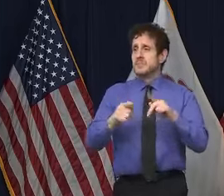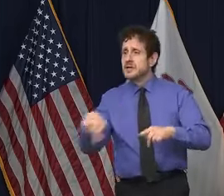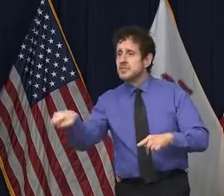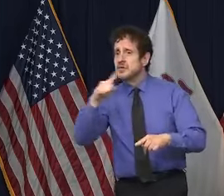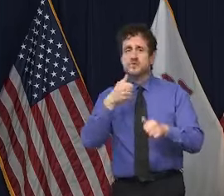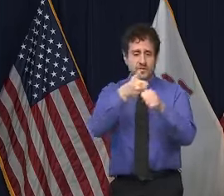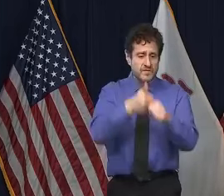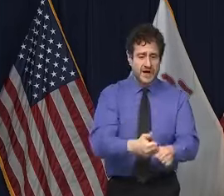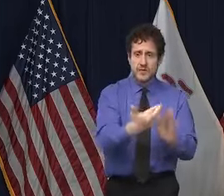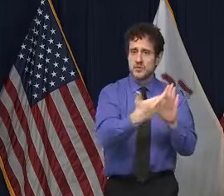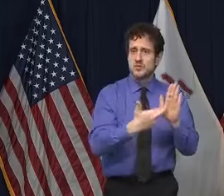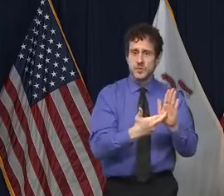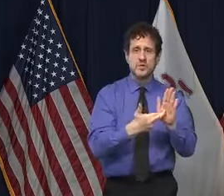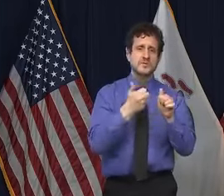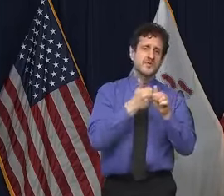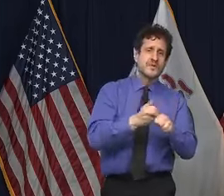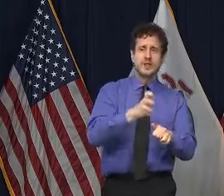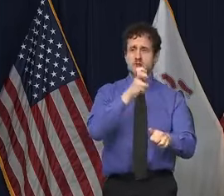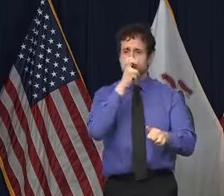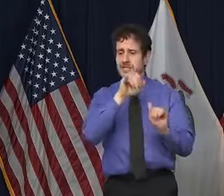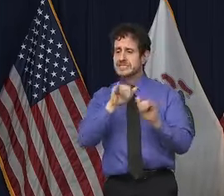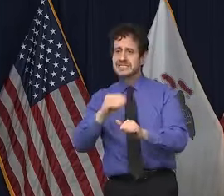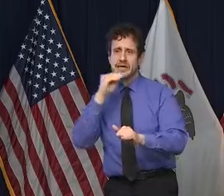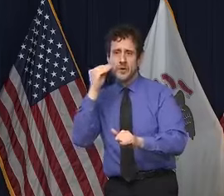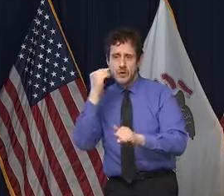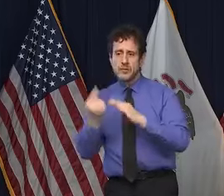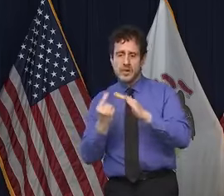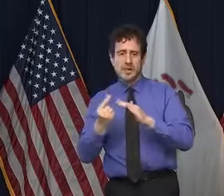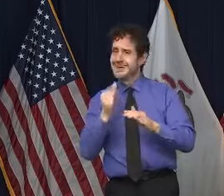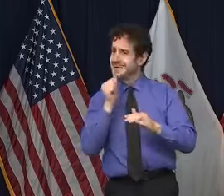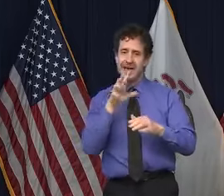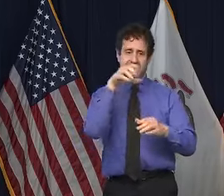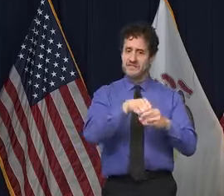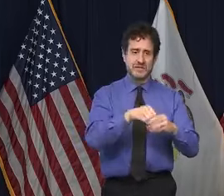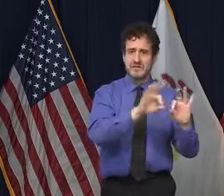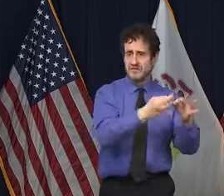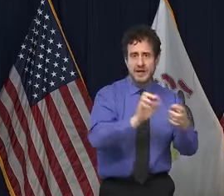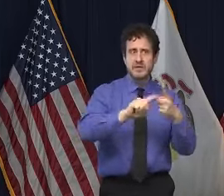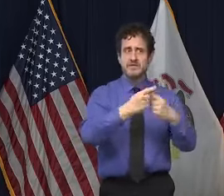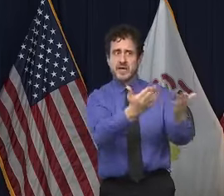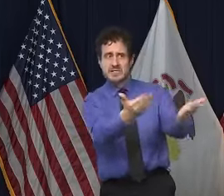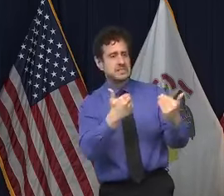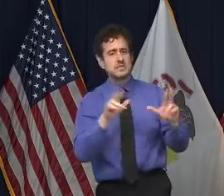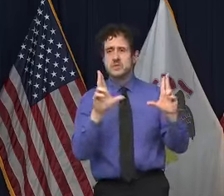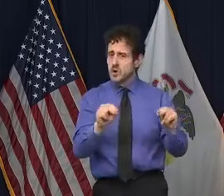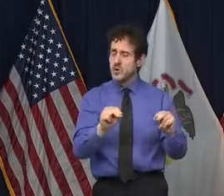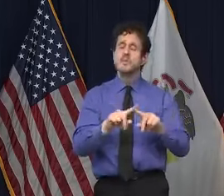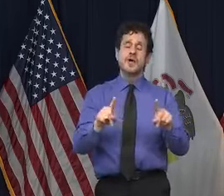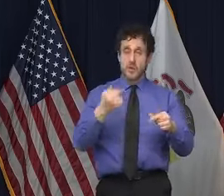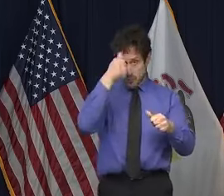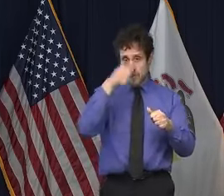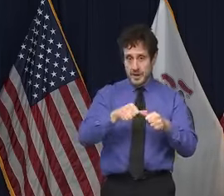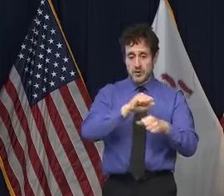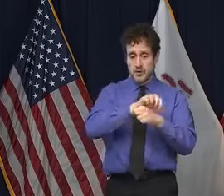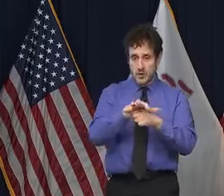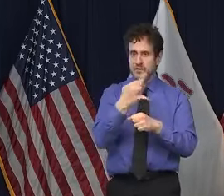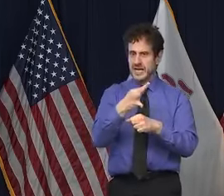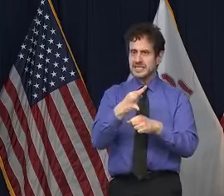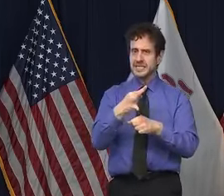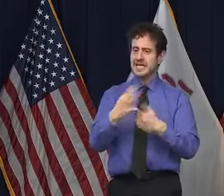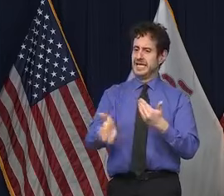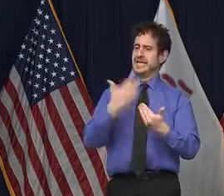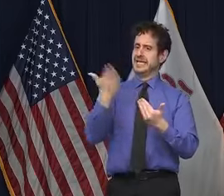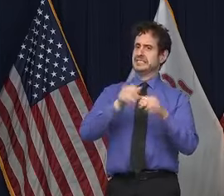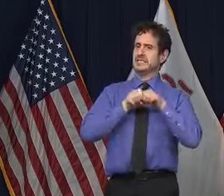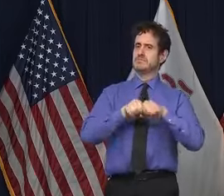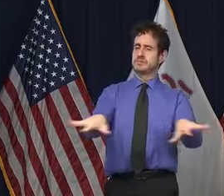are very important. How high the level of adherence is and the virulence of the virus